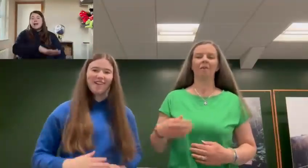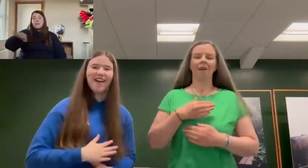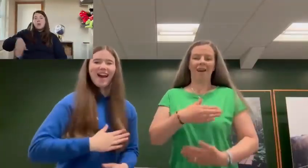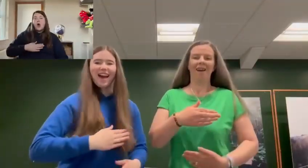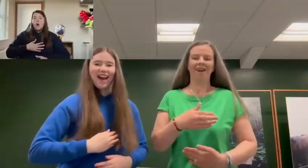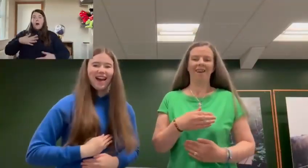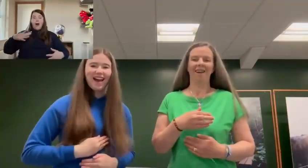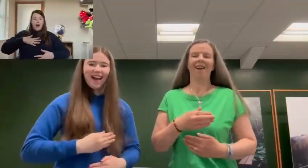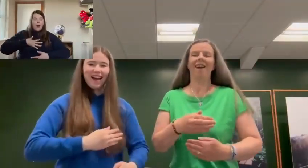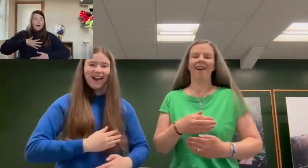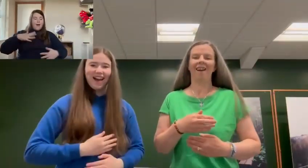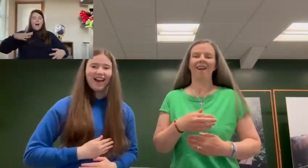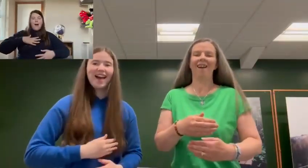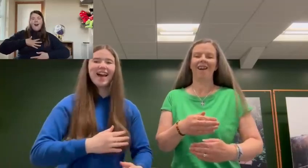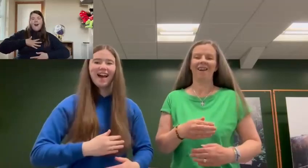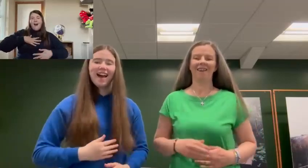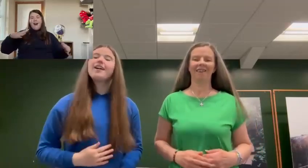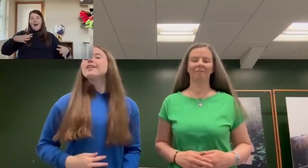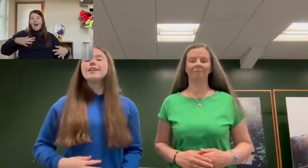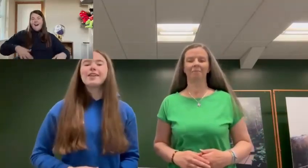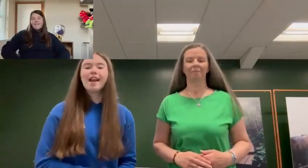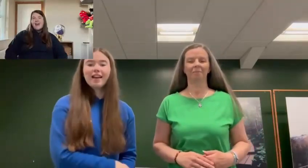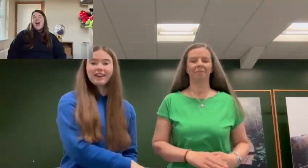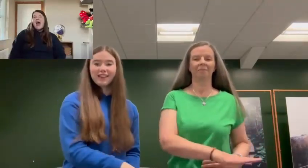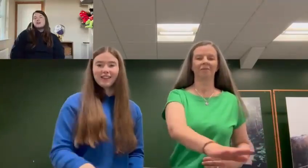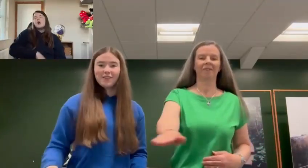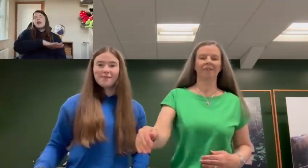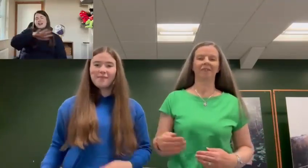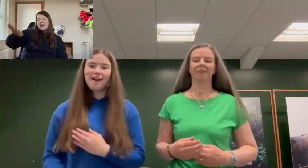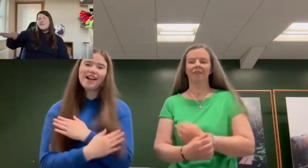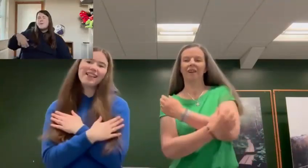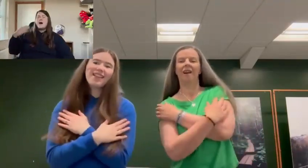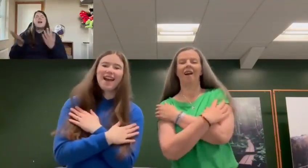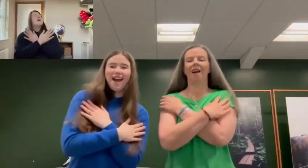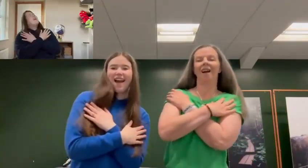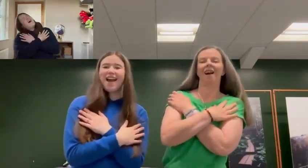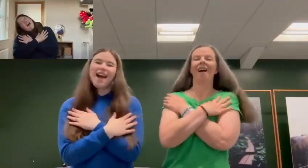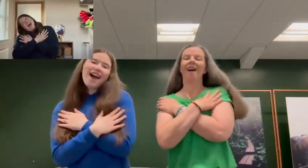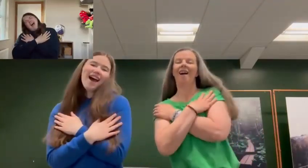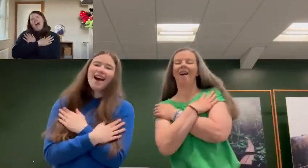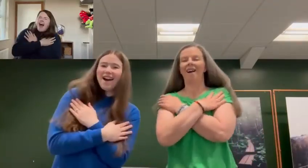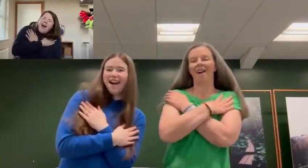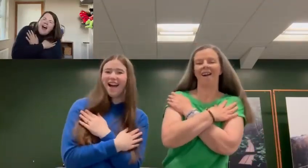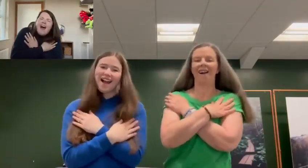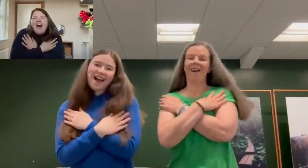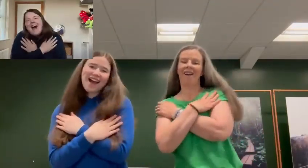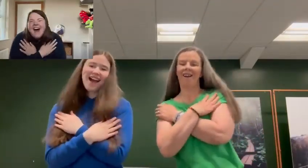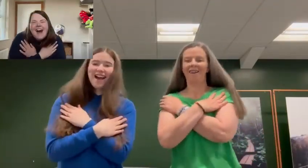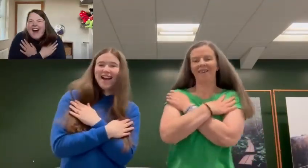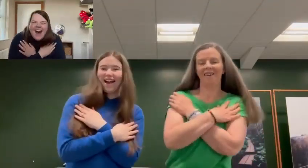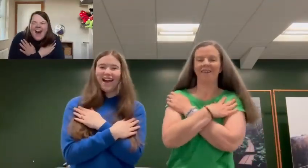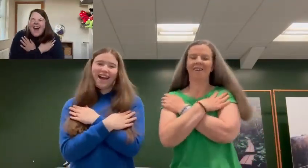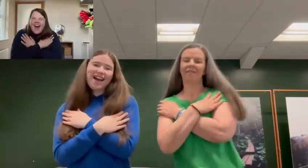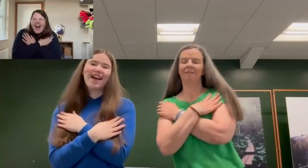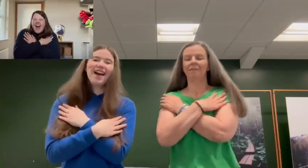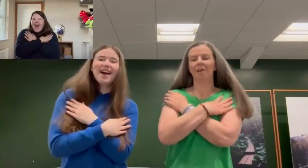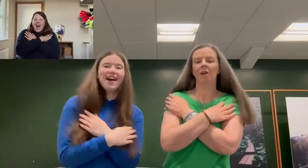Make them go ah, ah, ah You're gonna leave a mind ah, ah,